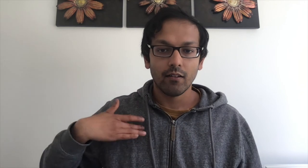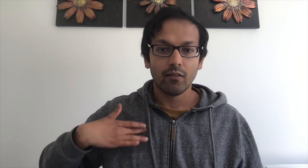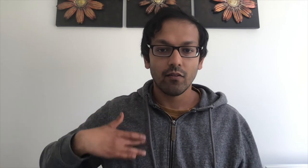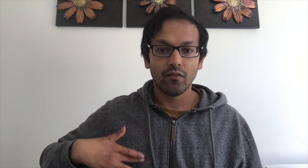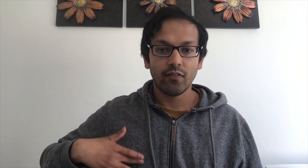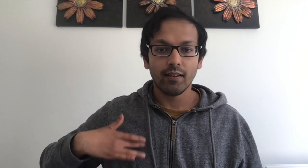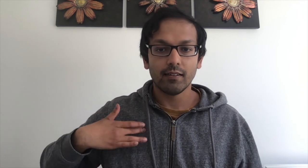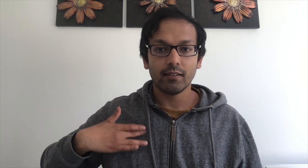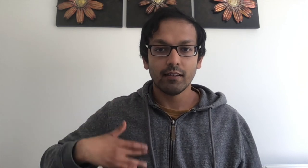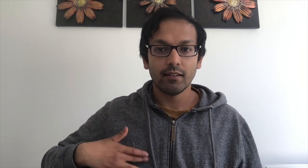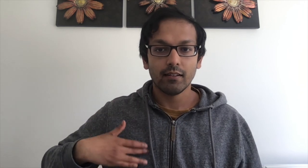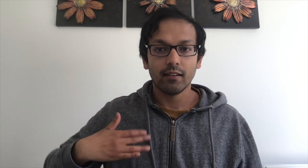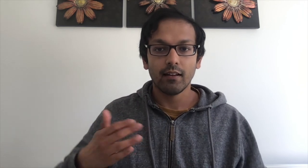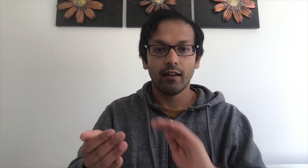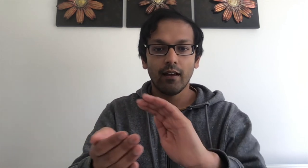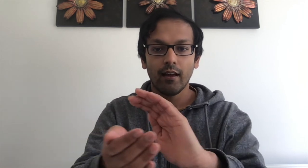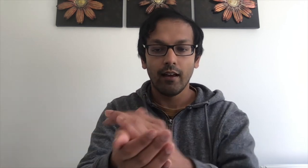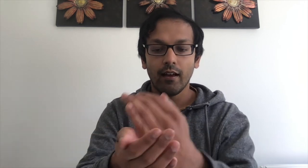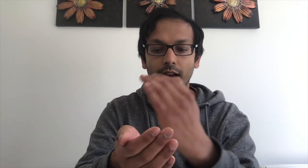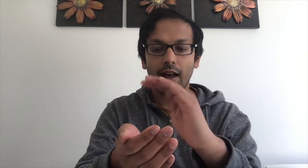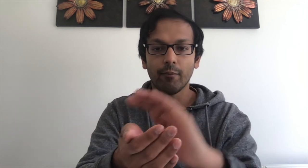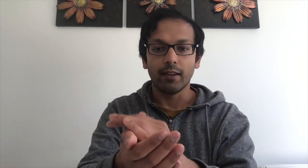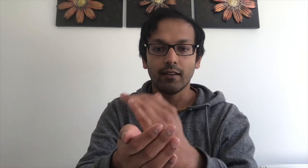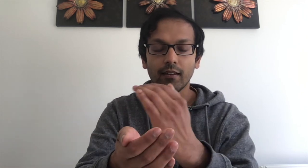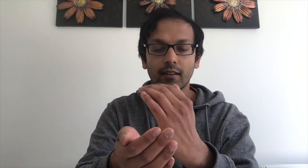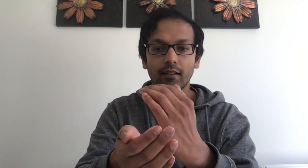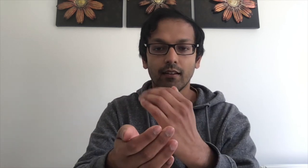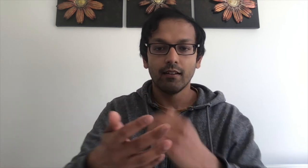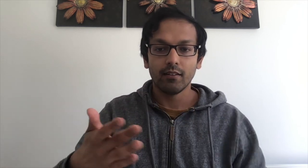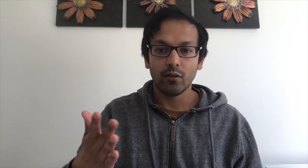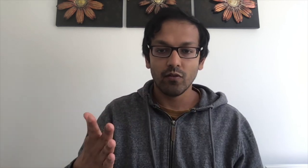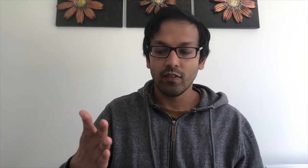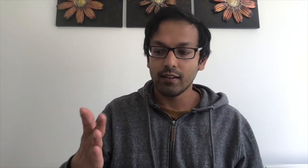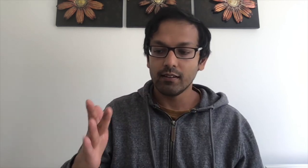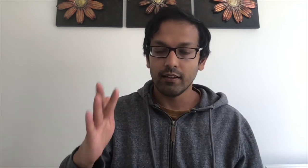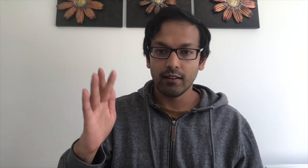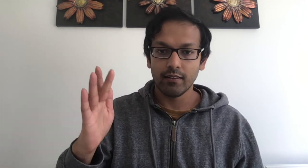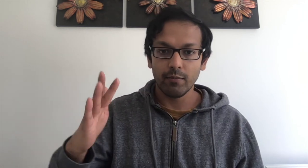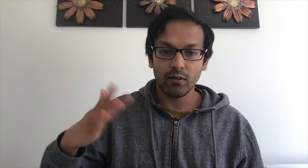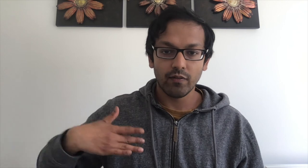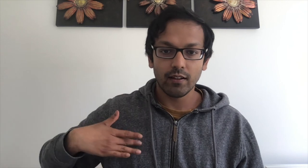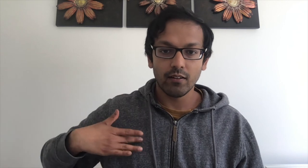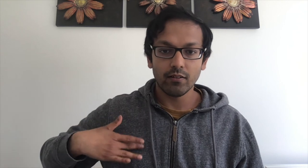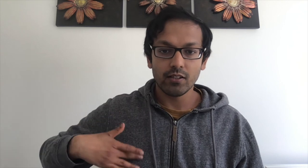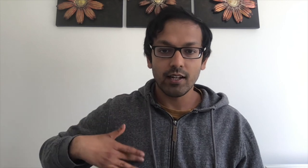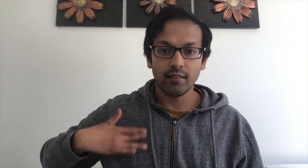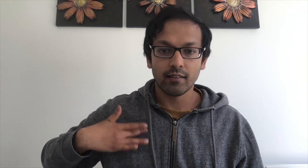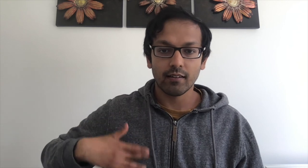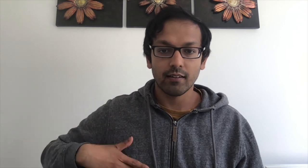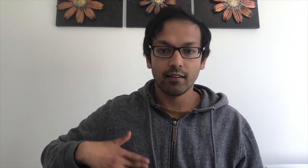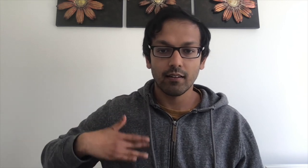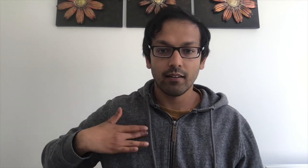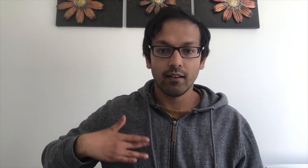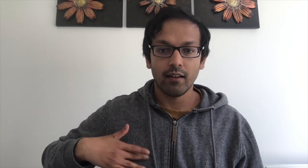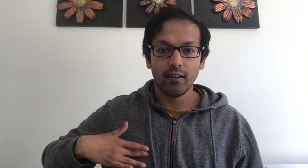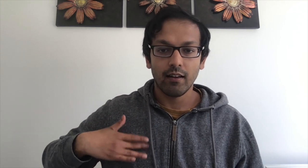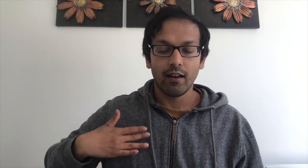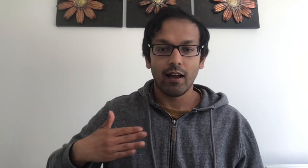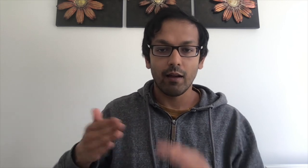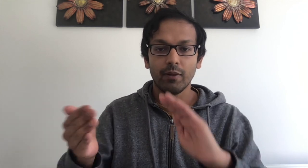Feel, happy. So, feel is the middle finger on your chest. Happy